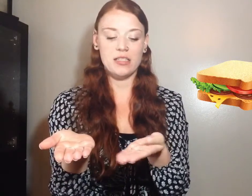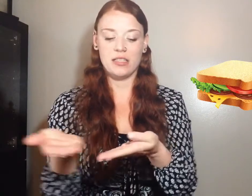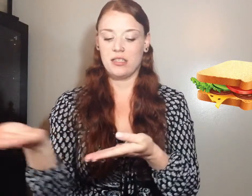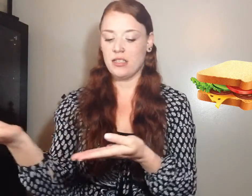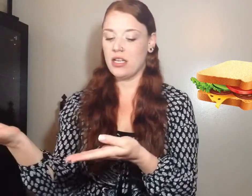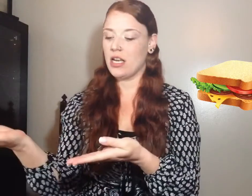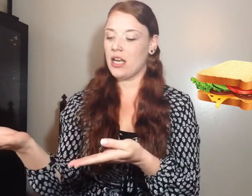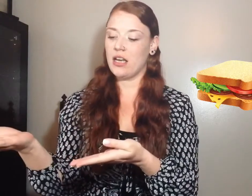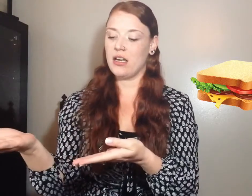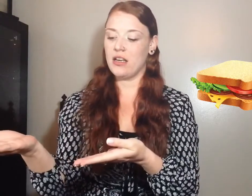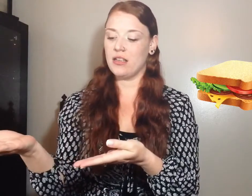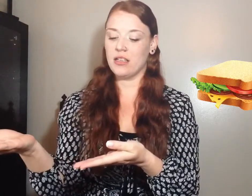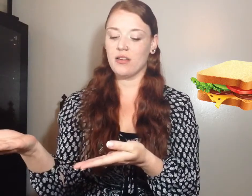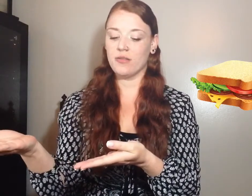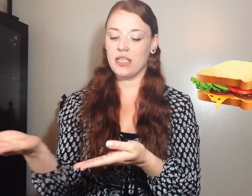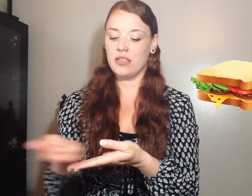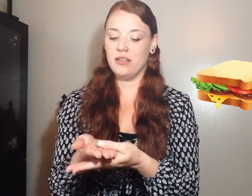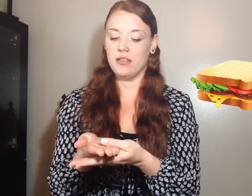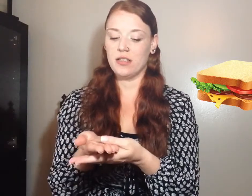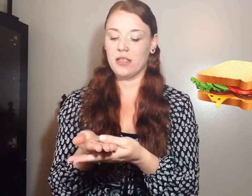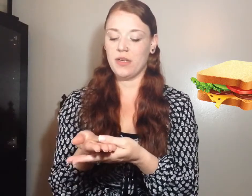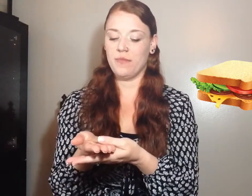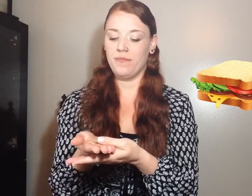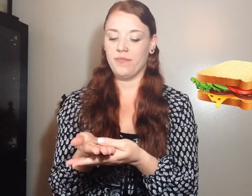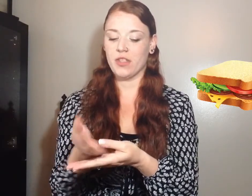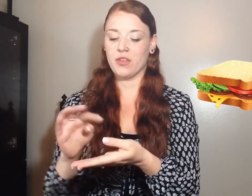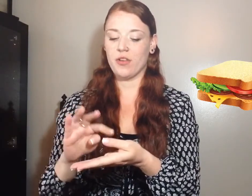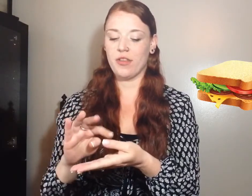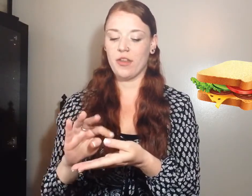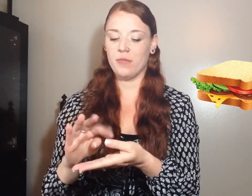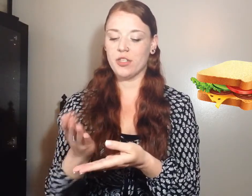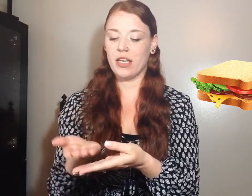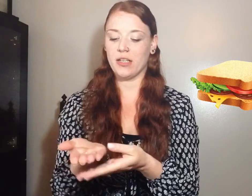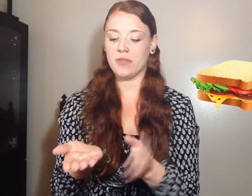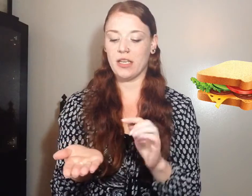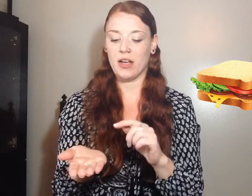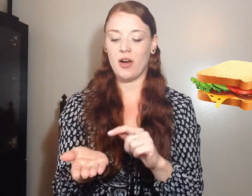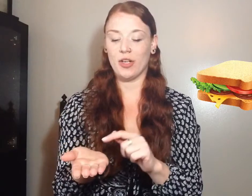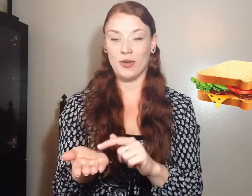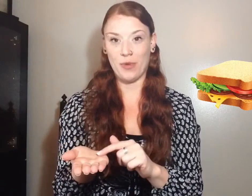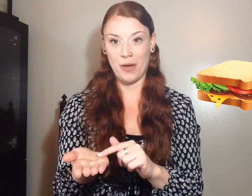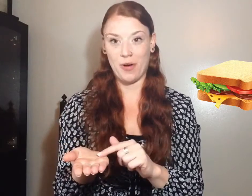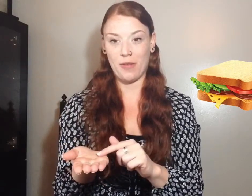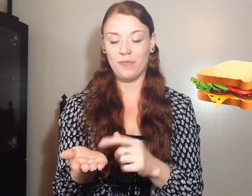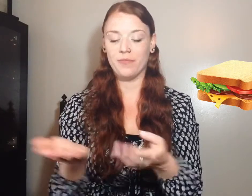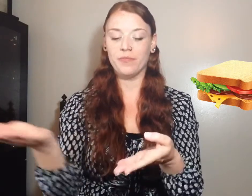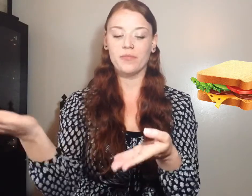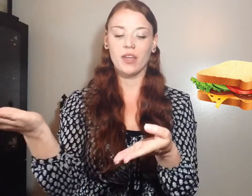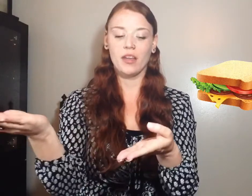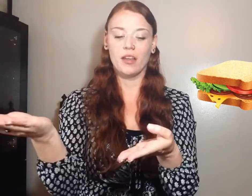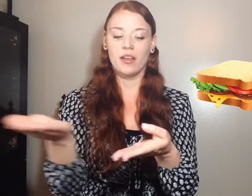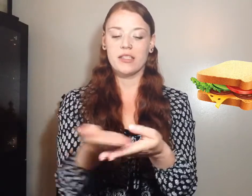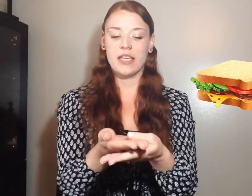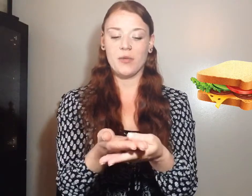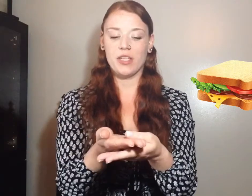and it goes into the B. So your thumb should end up sitting on your right palm. Sandwich.